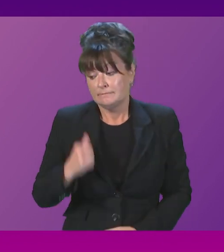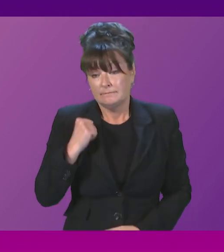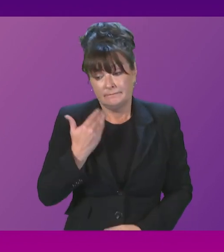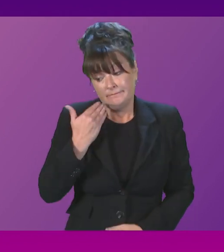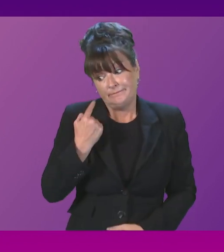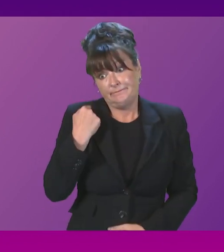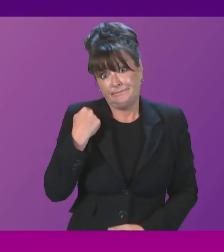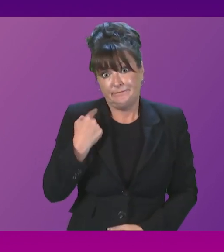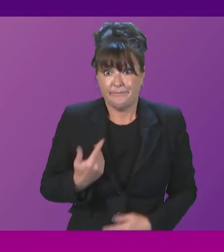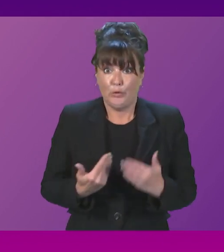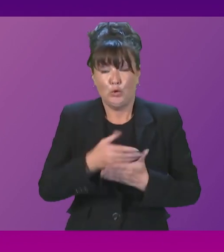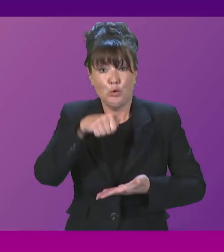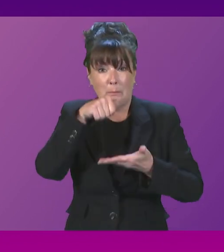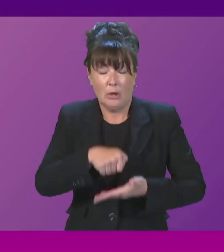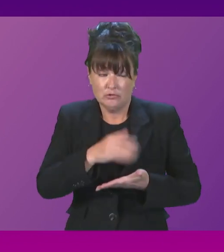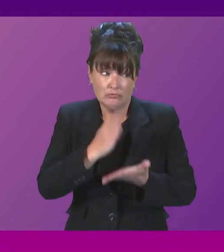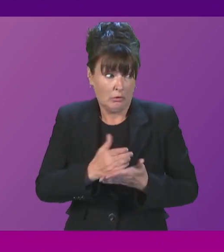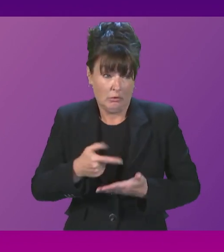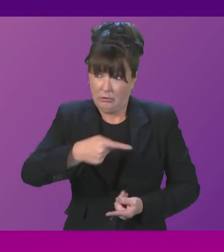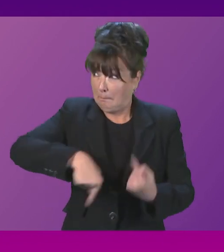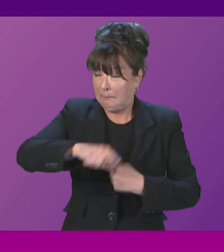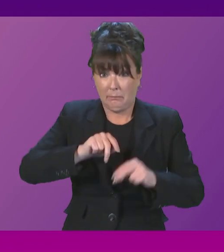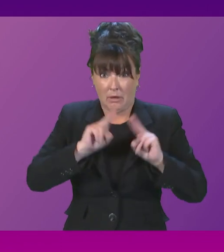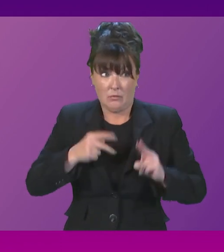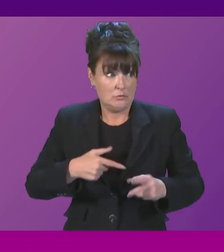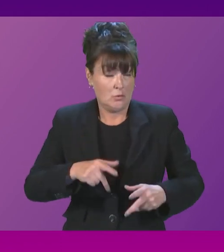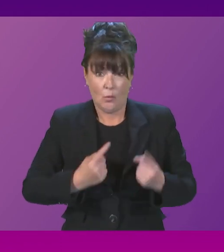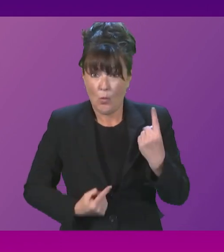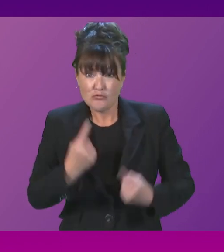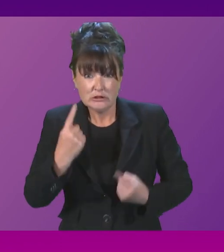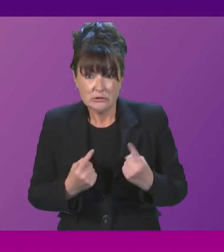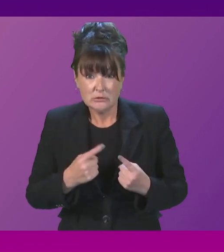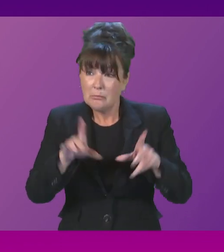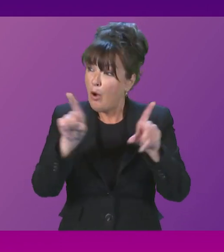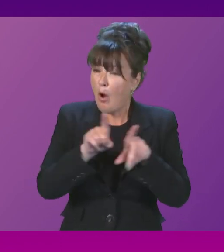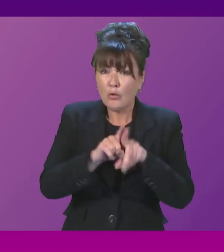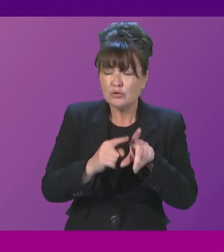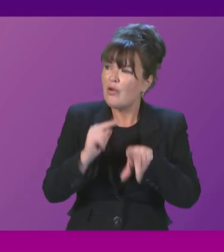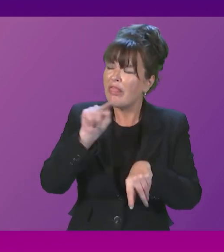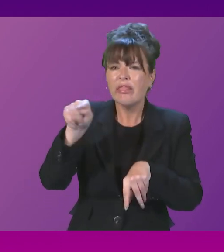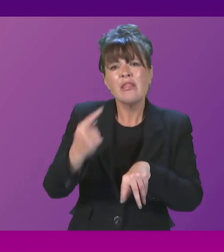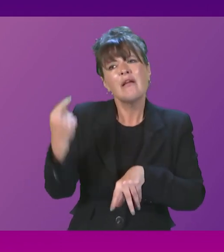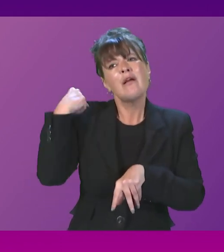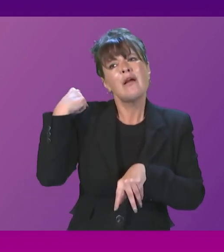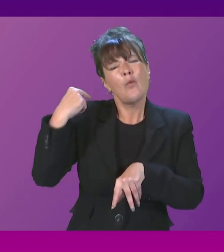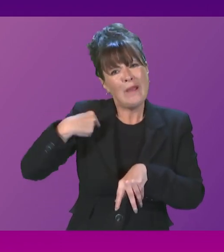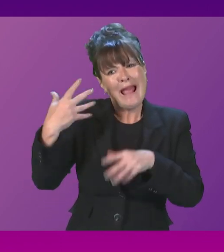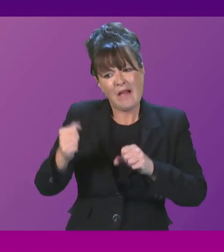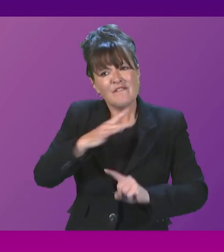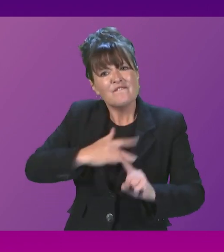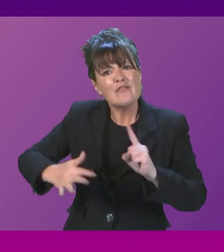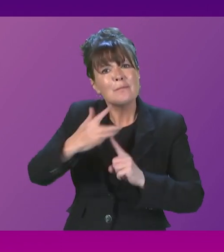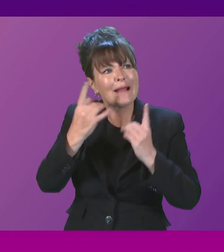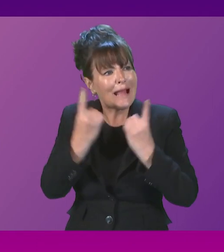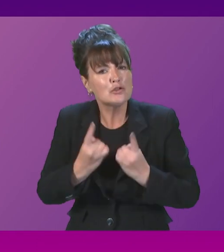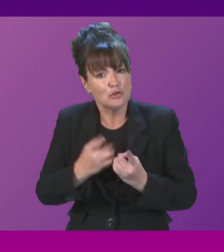to renege on vital protections for our natural world, developed over 40 years when we were part of the European Union. Scotland did not vote